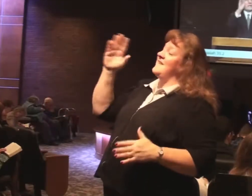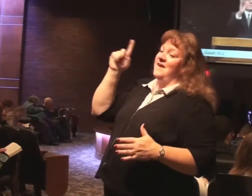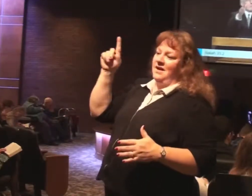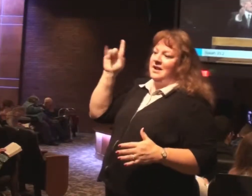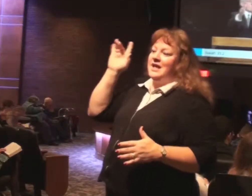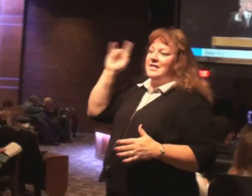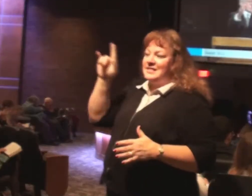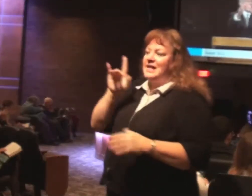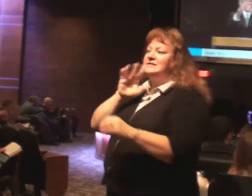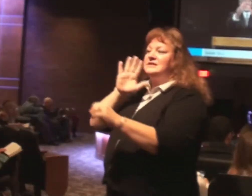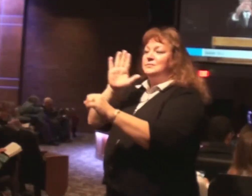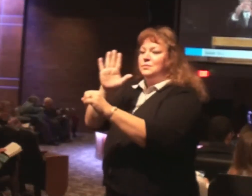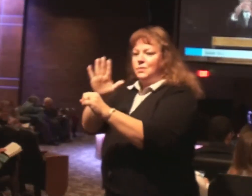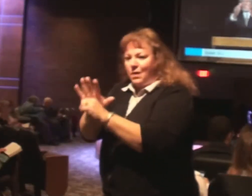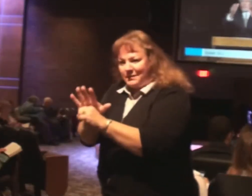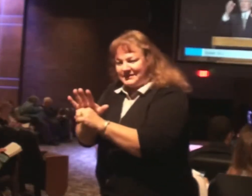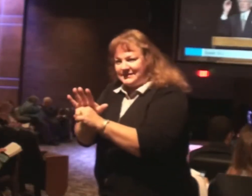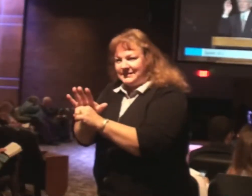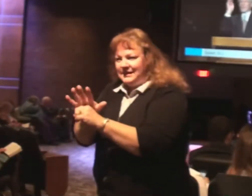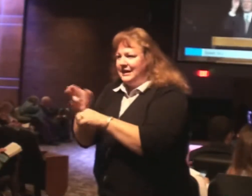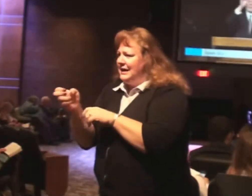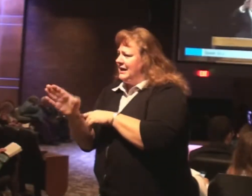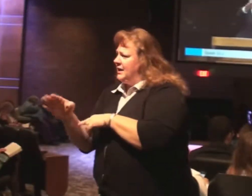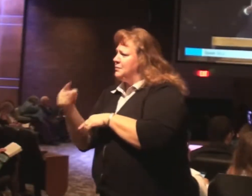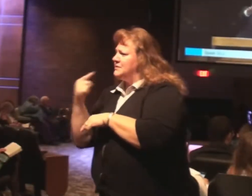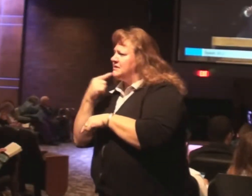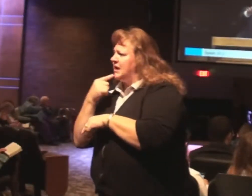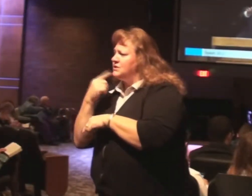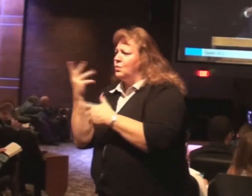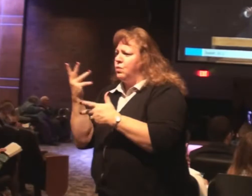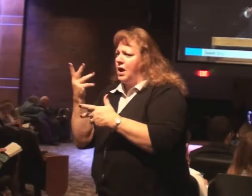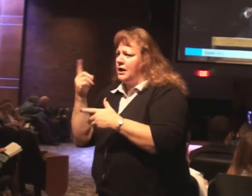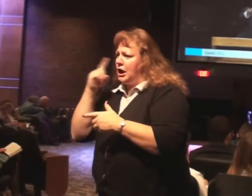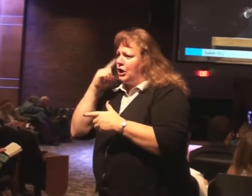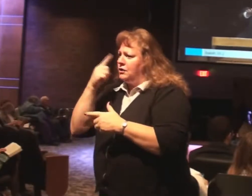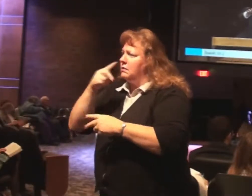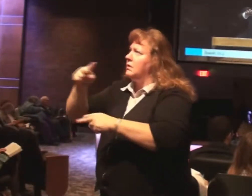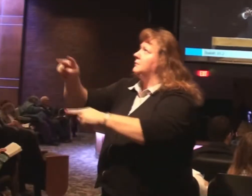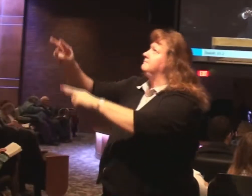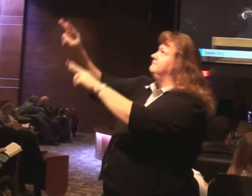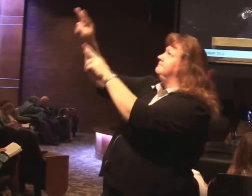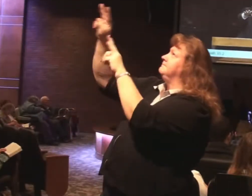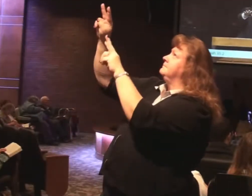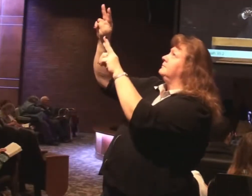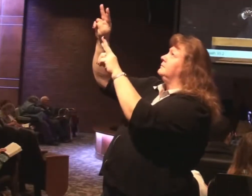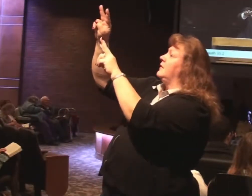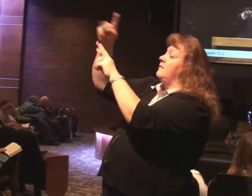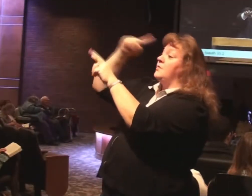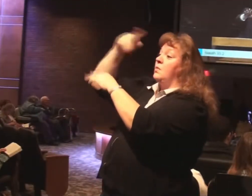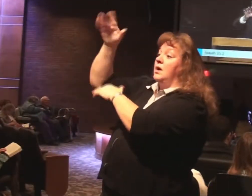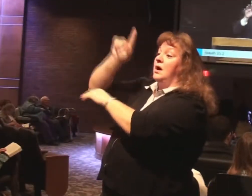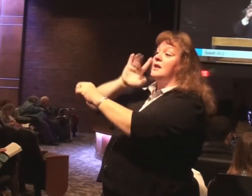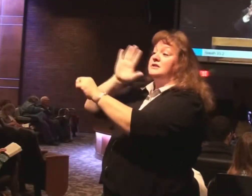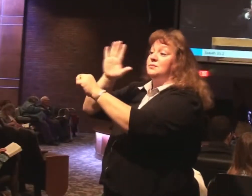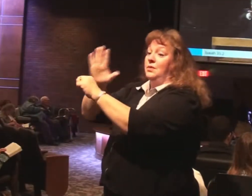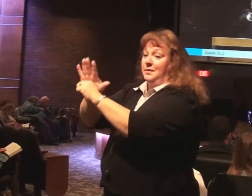has promised. Remember the book of Hebrews has said you keep your eye on the goal. What God has promised will be the ultimate